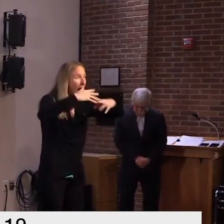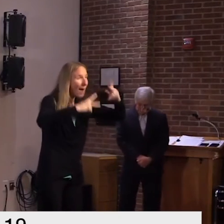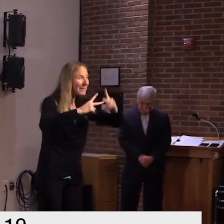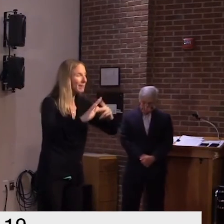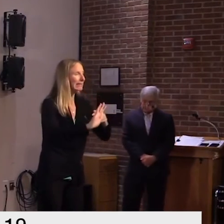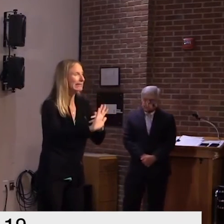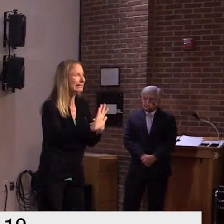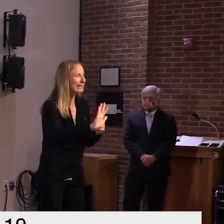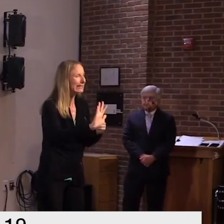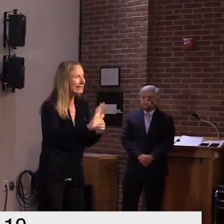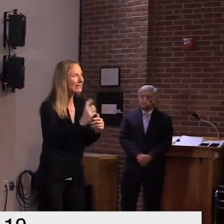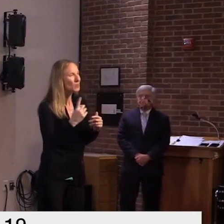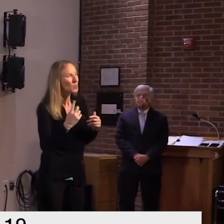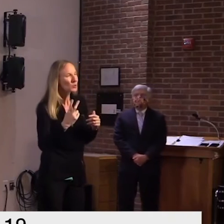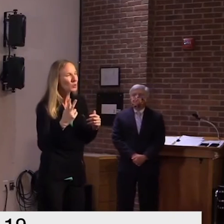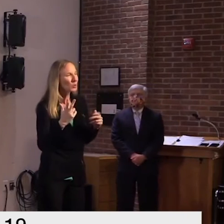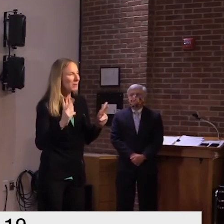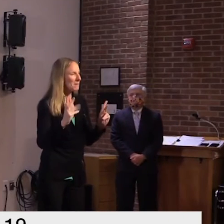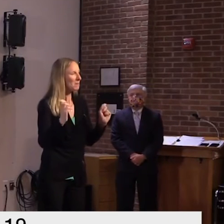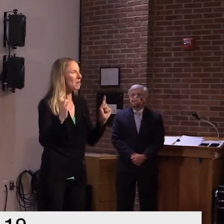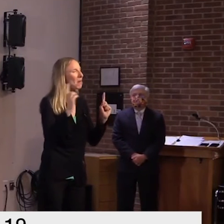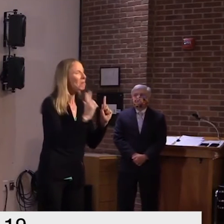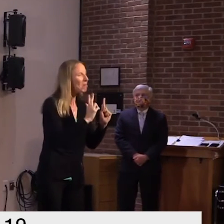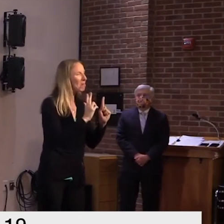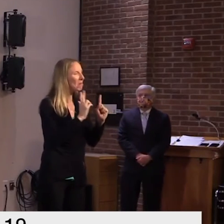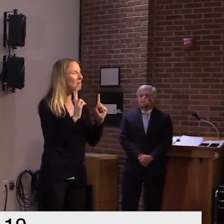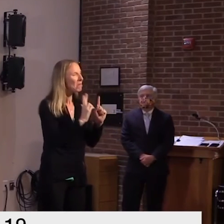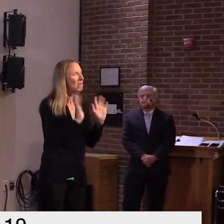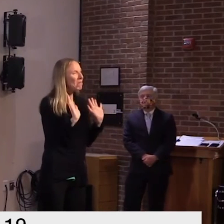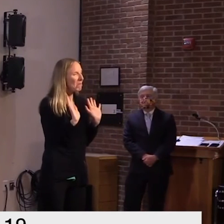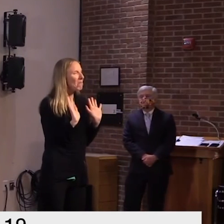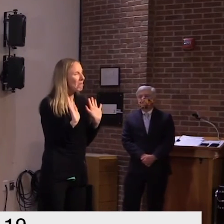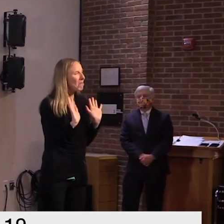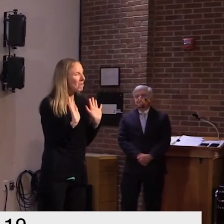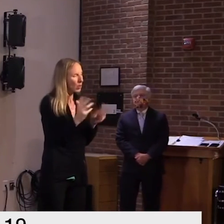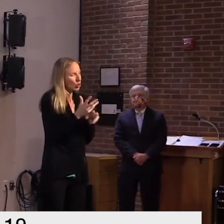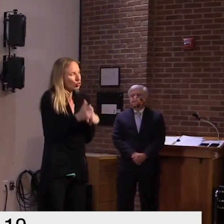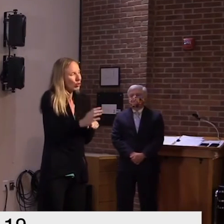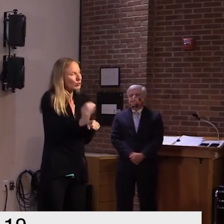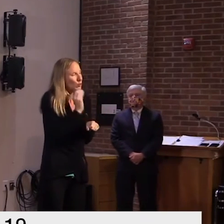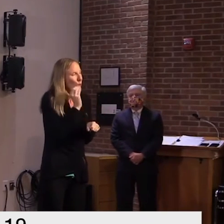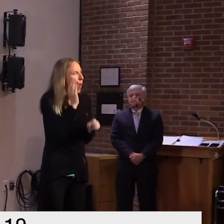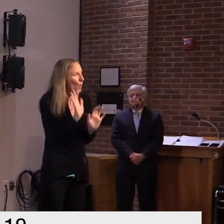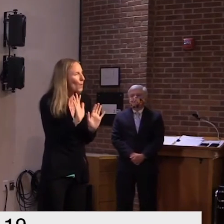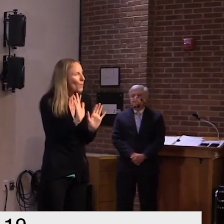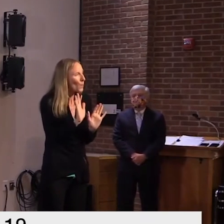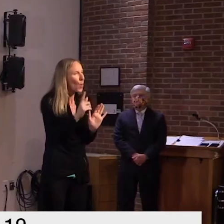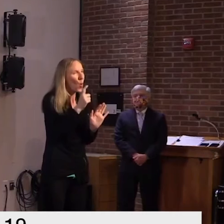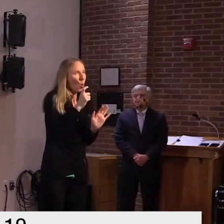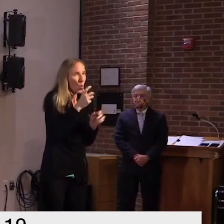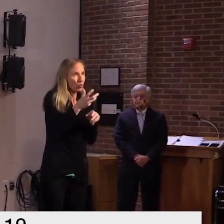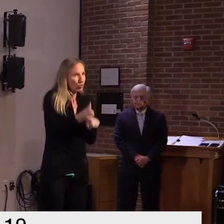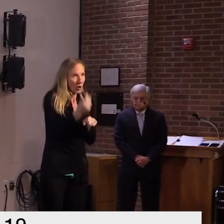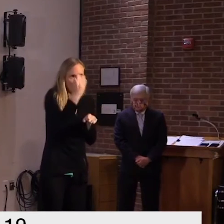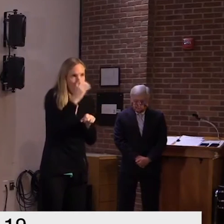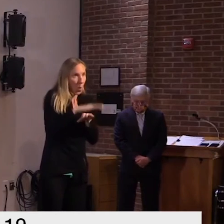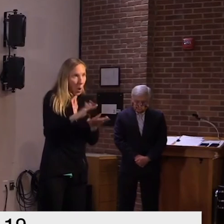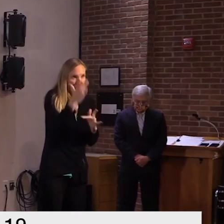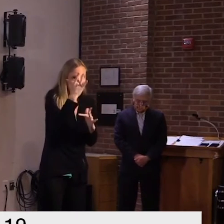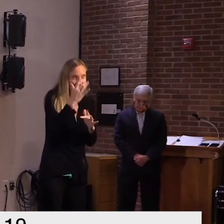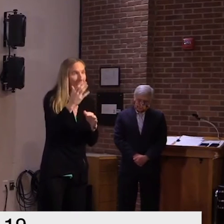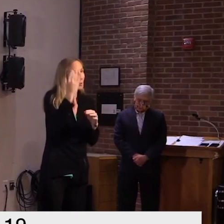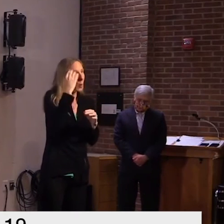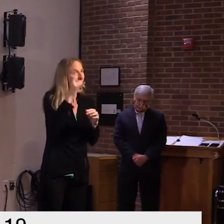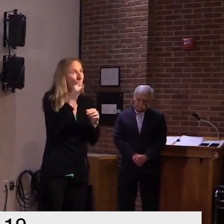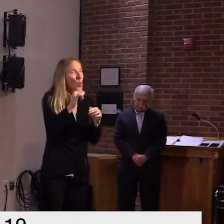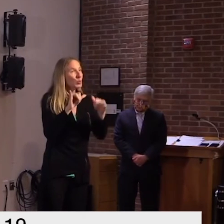again gets down to that concept of trusted households so choose a few other trusted households that are